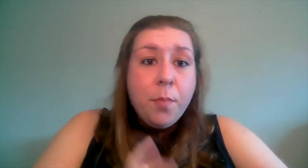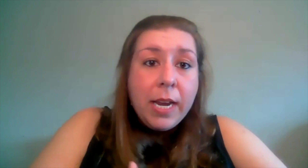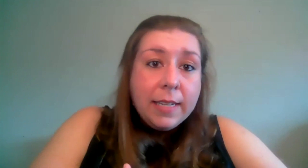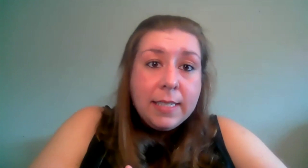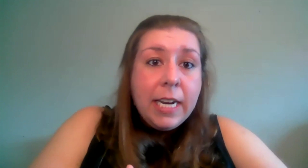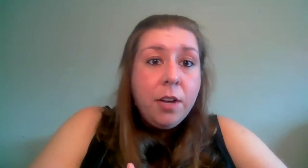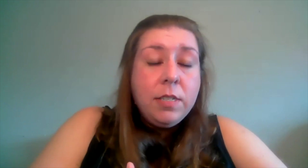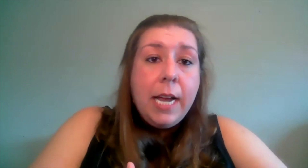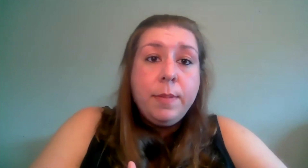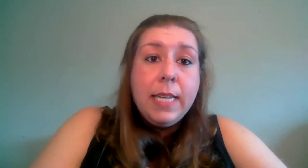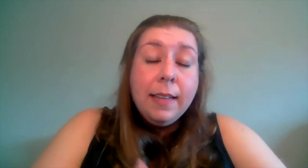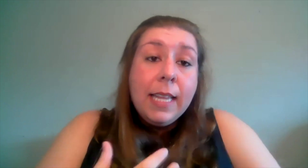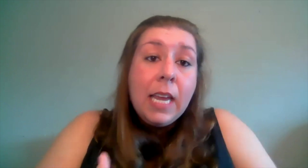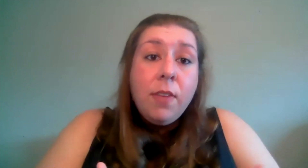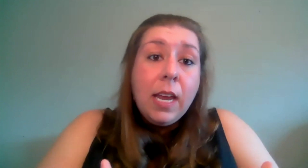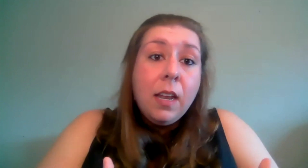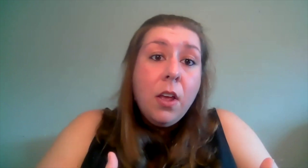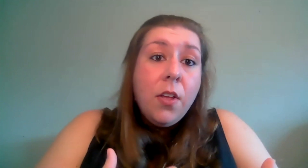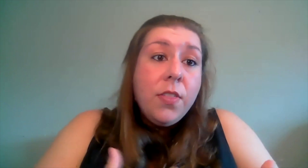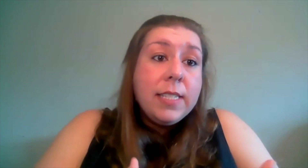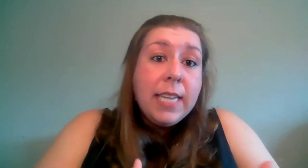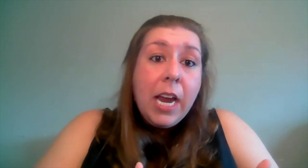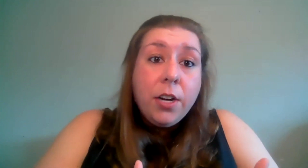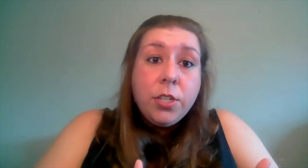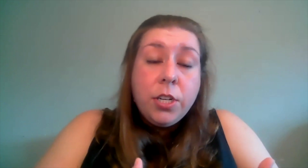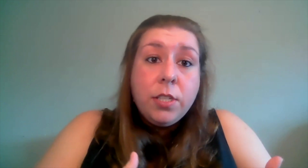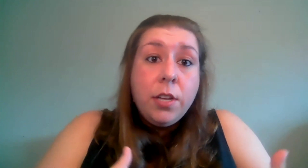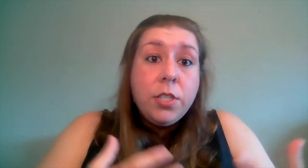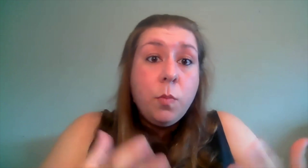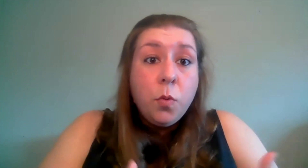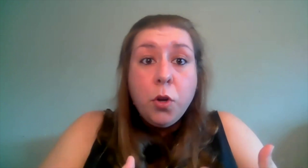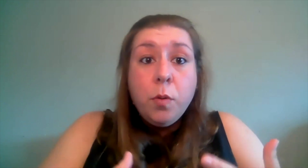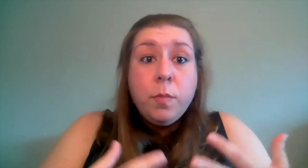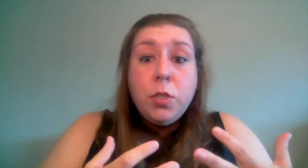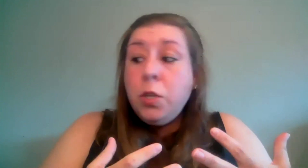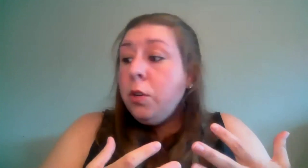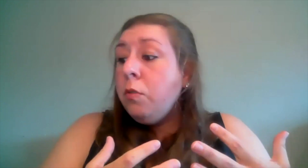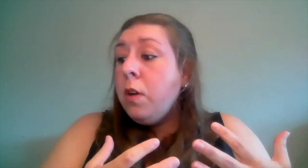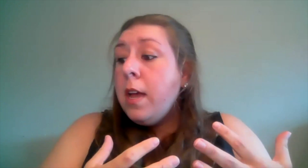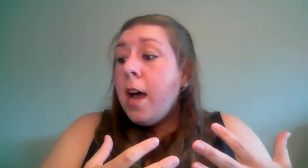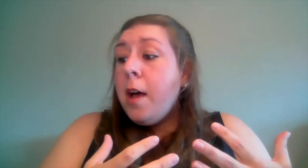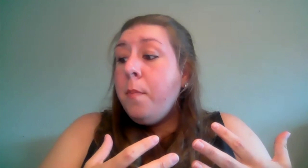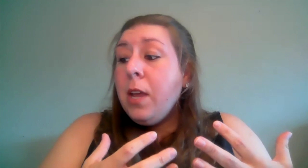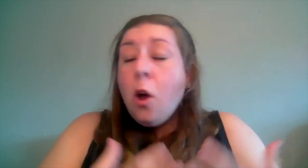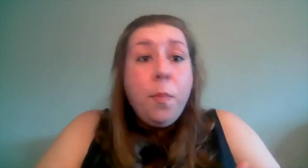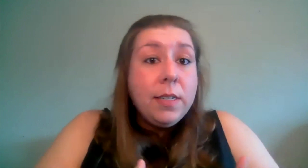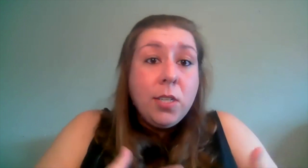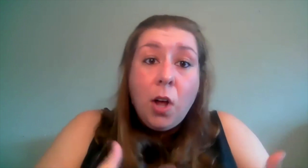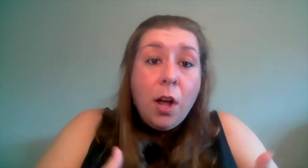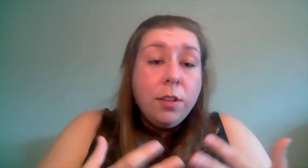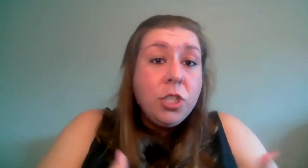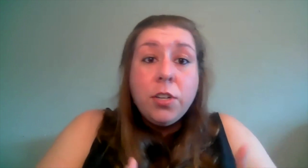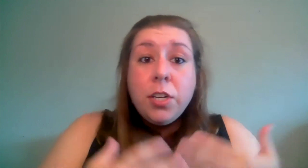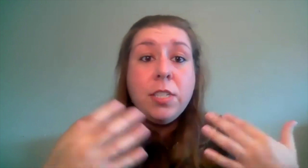breaking stereotypes and leaving these characters some room to um be open to all genders